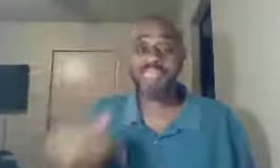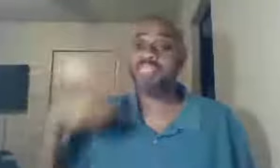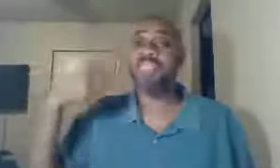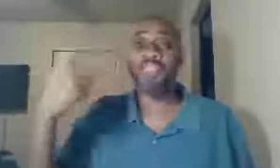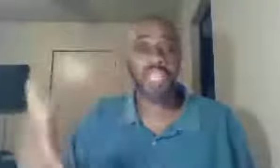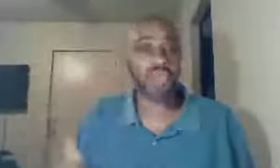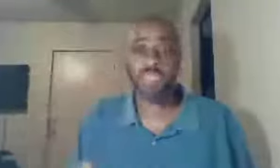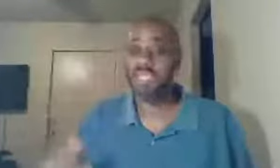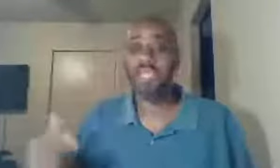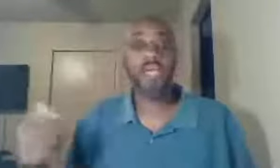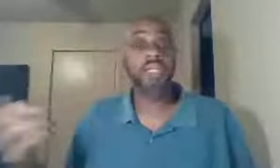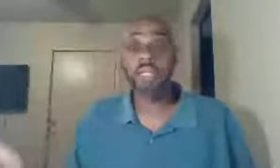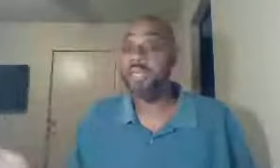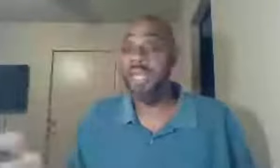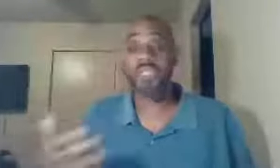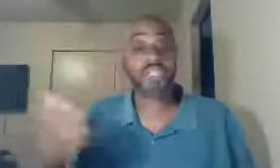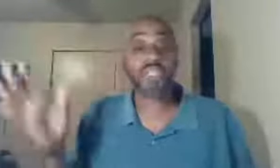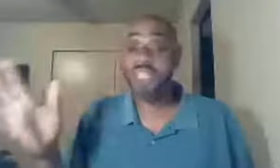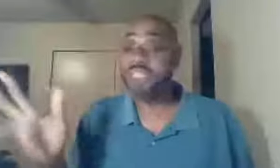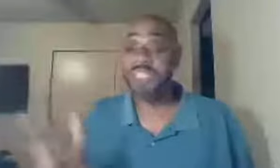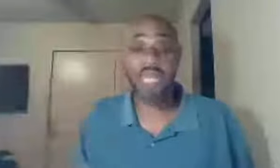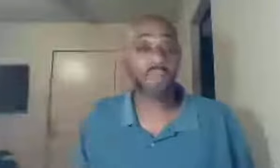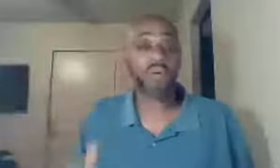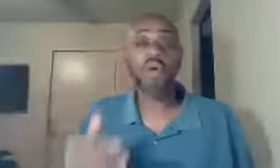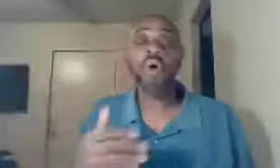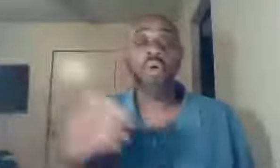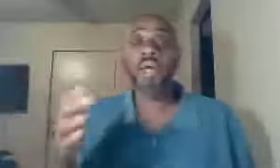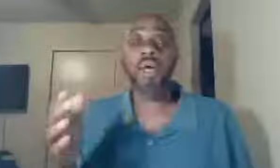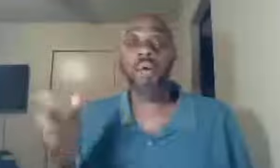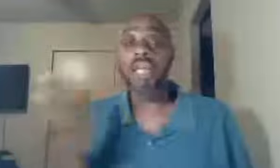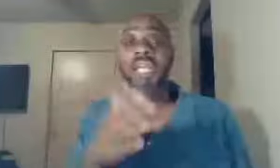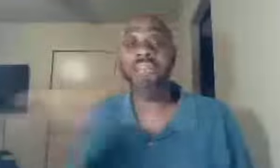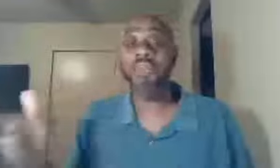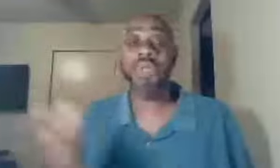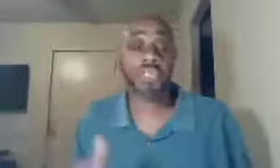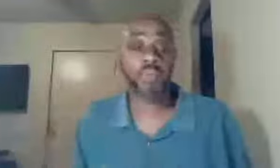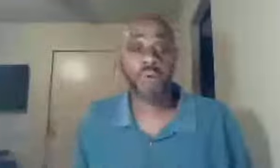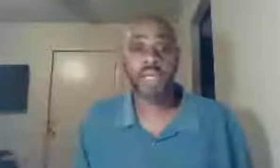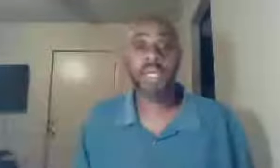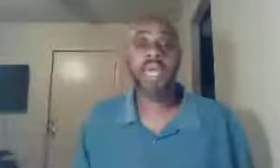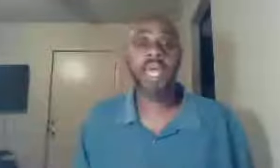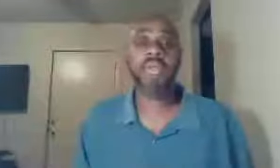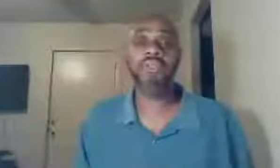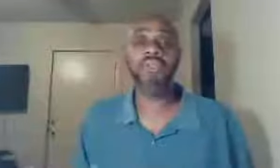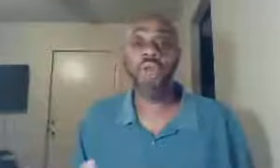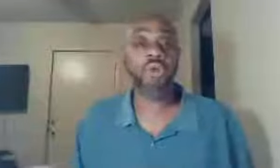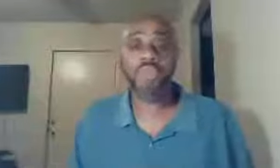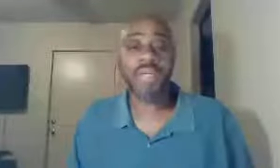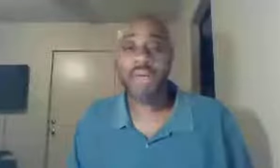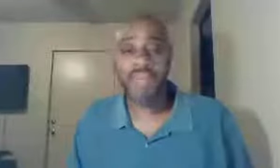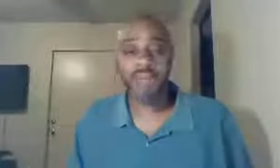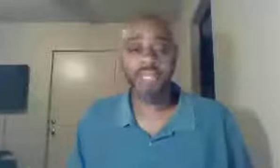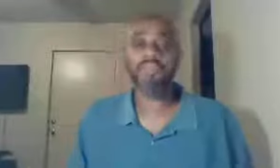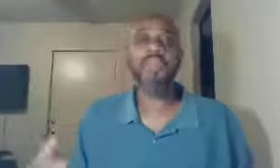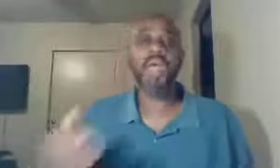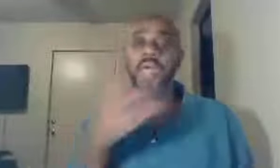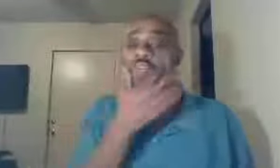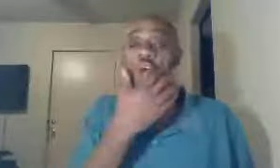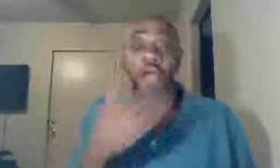continuously, look, this is just an example, who are living with someone, and you know, you're not married, and you're calling